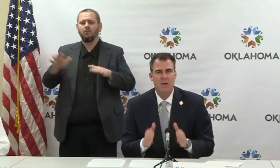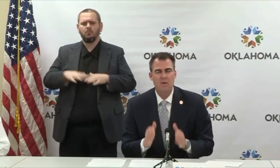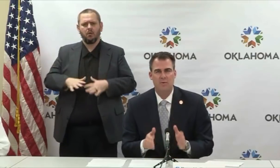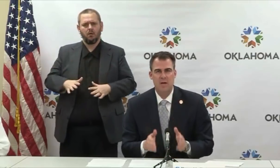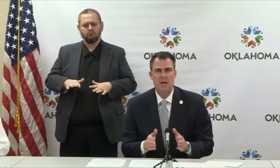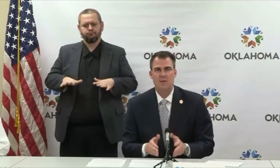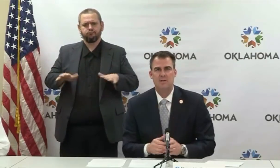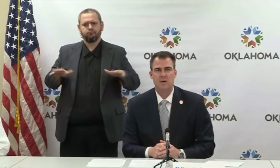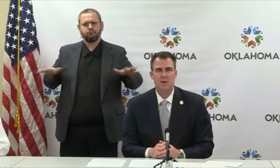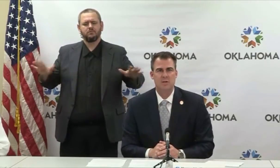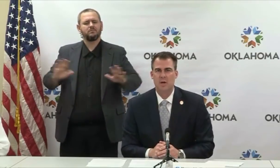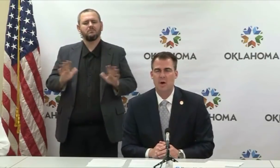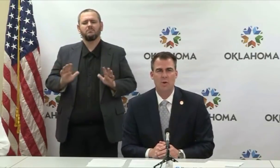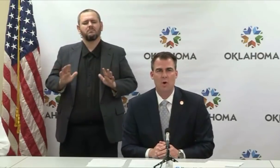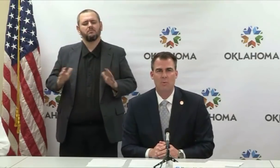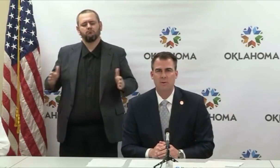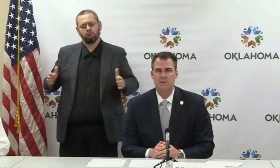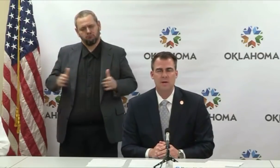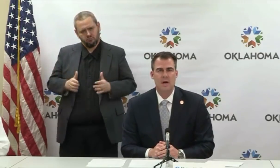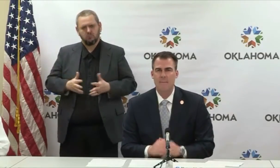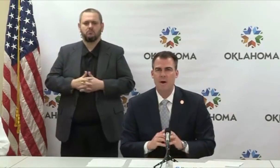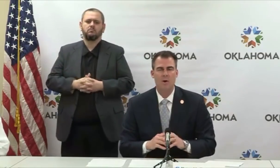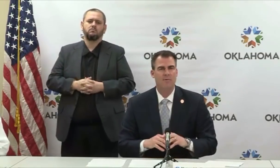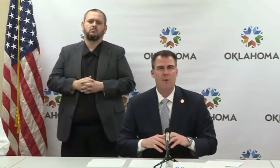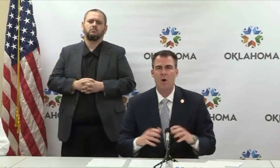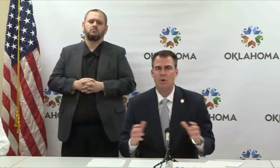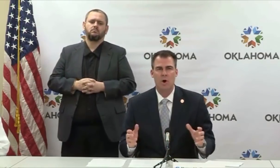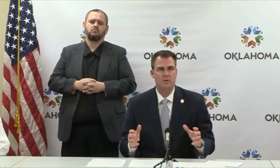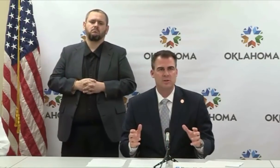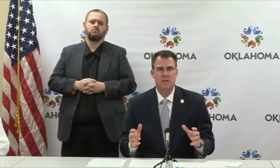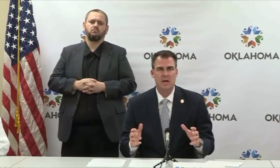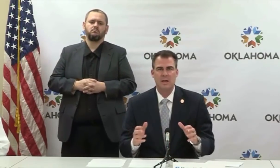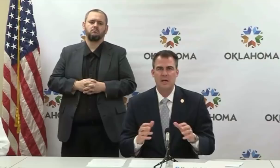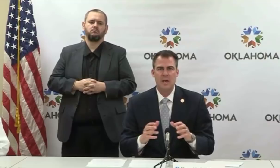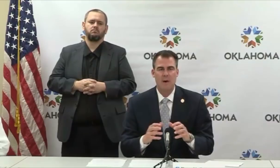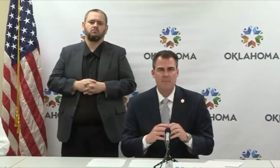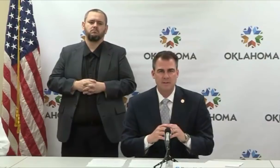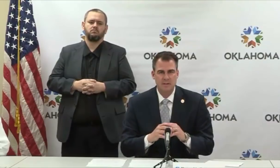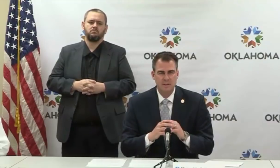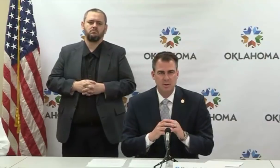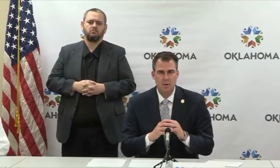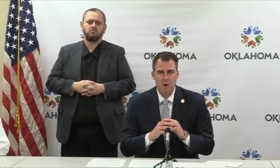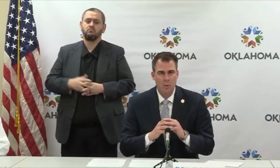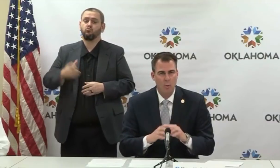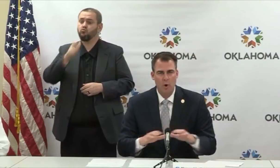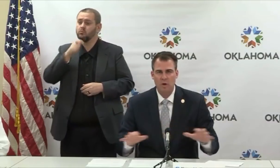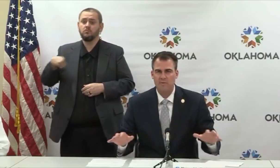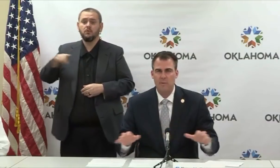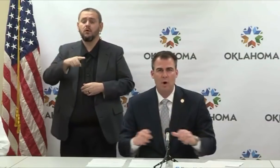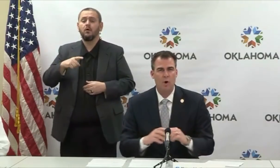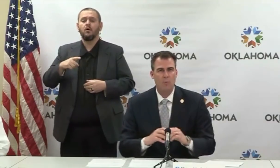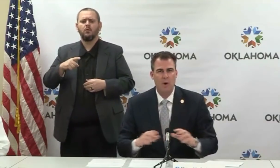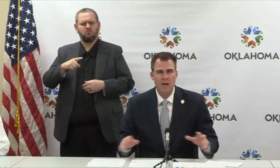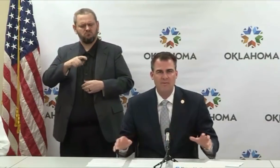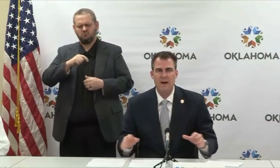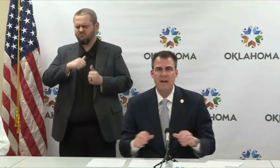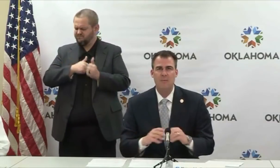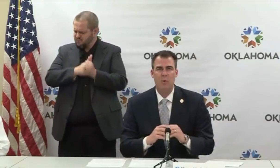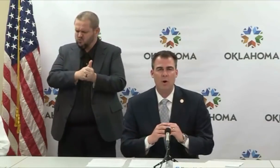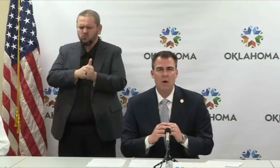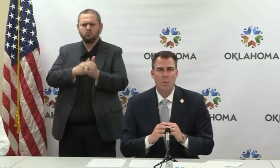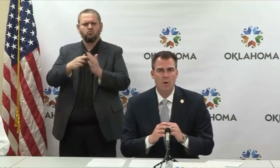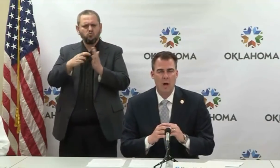Thank you for taking this seriously, Oklahomans. I'm hearing from all across the state how businesses are working from home. We're